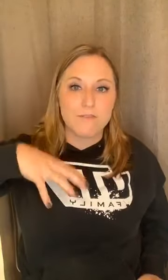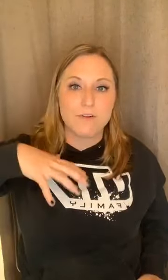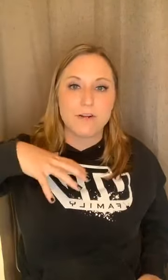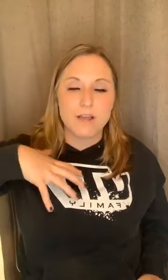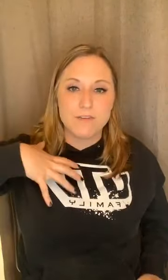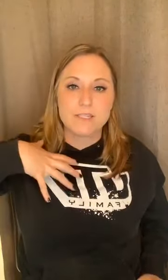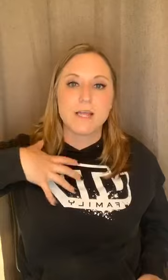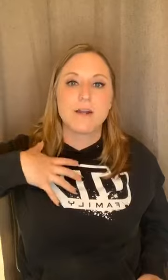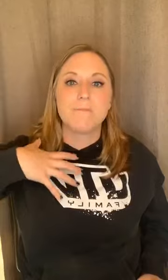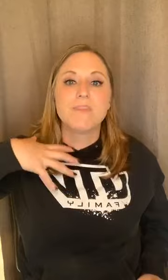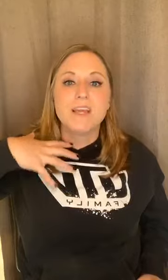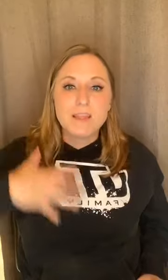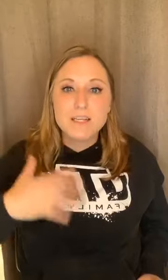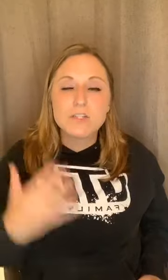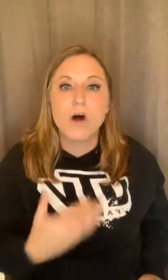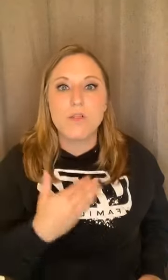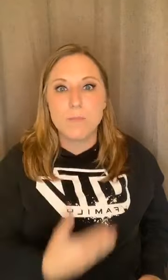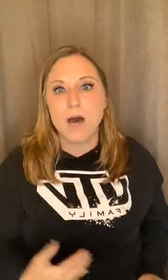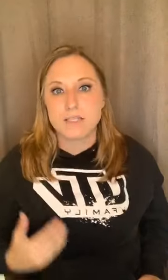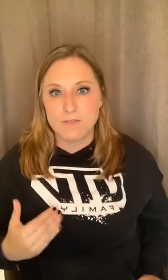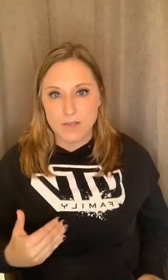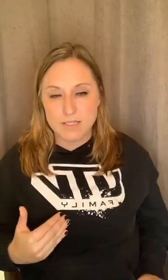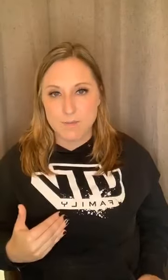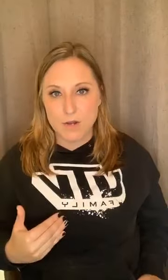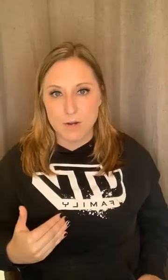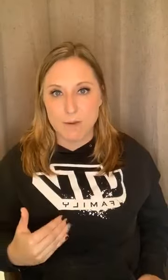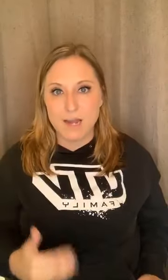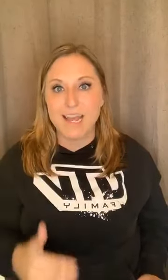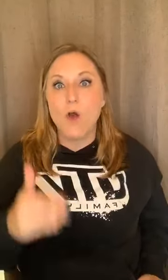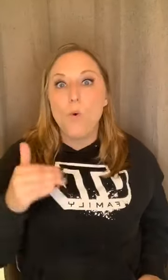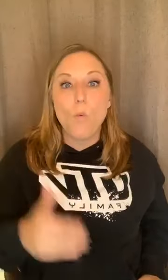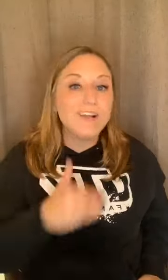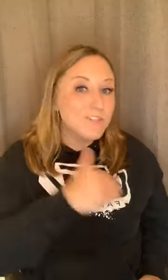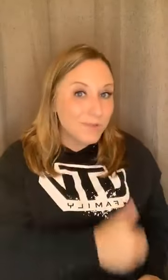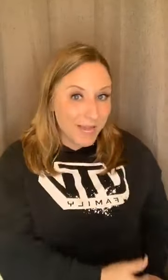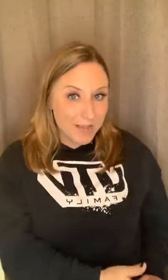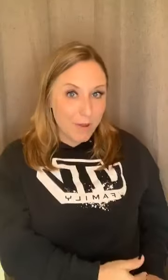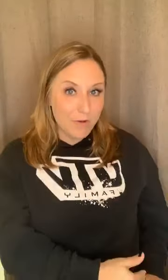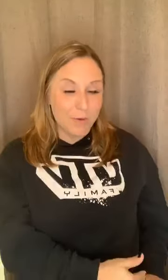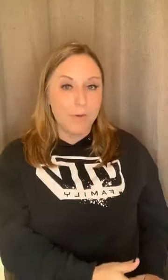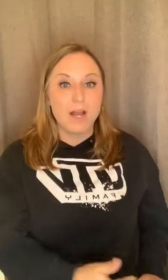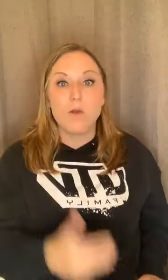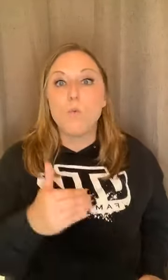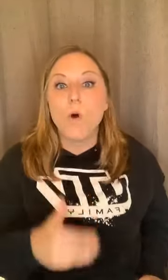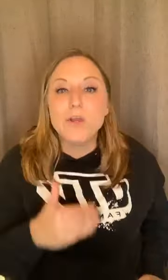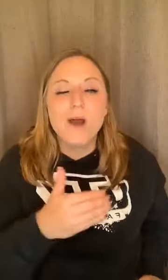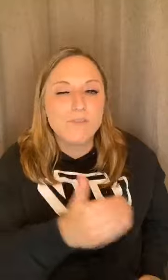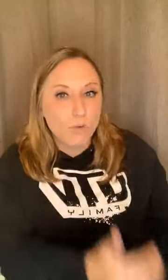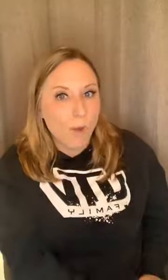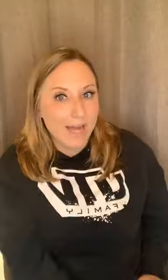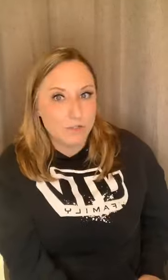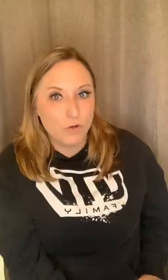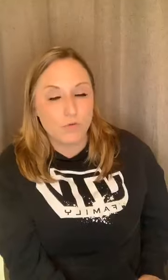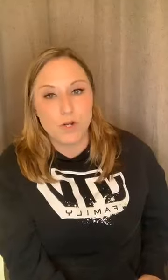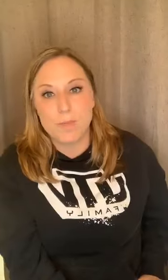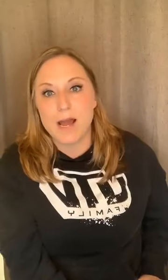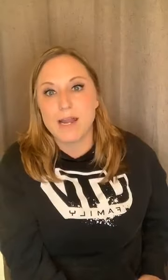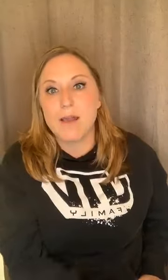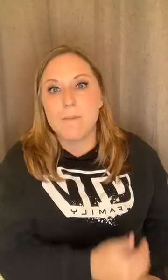forgiveness letter, list all the positive things about your body. What do you like about your body? What do you have gratitude for your body about?